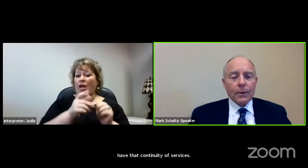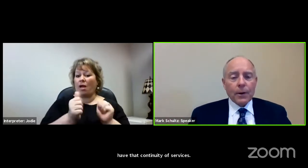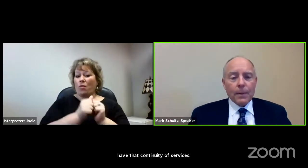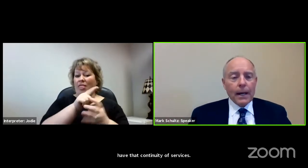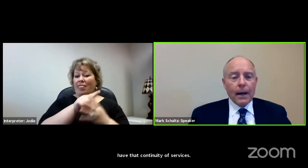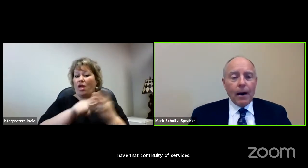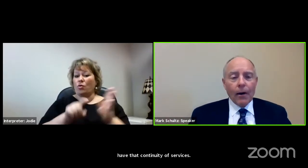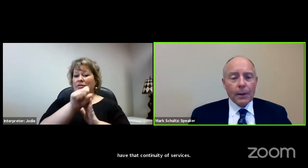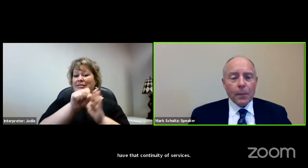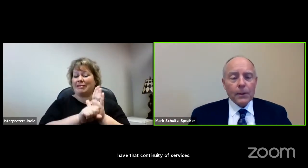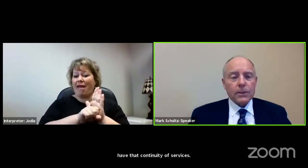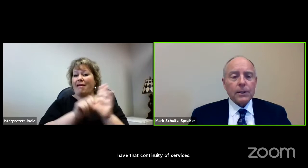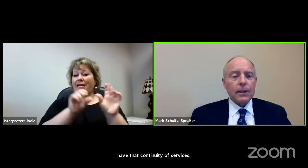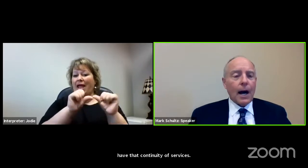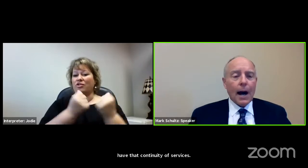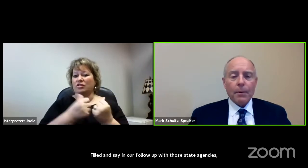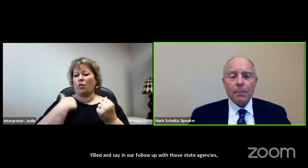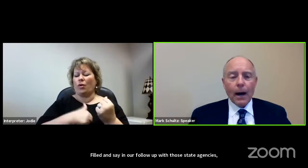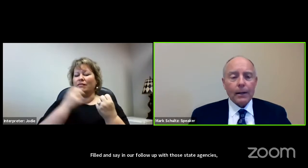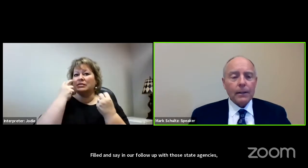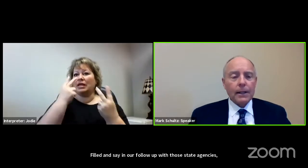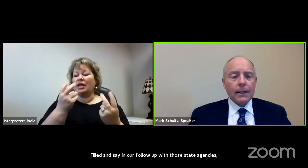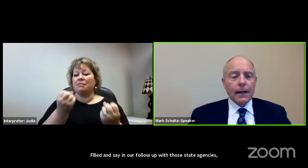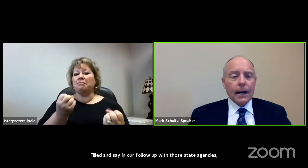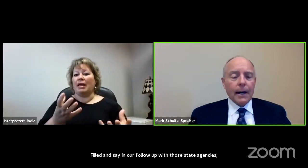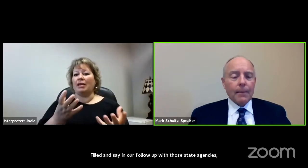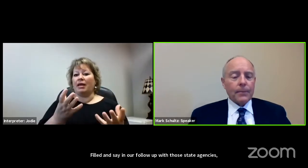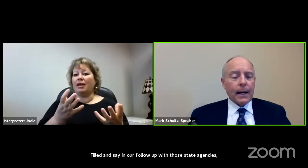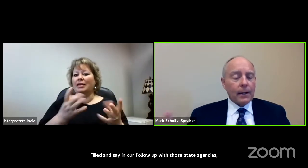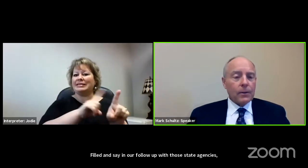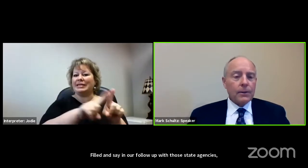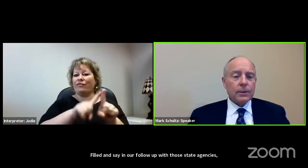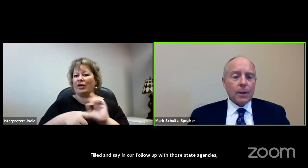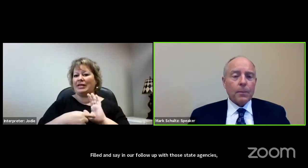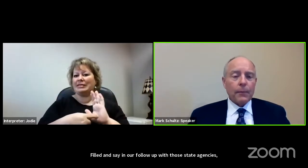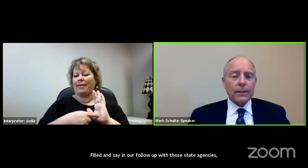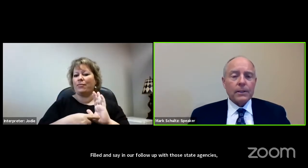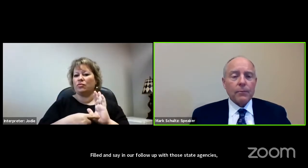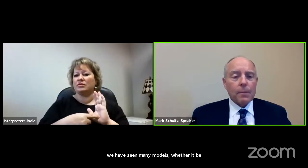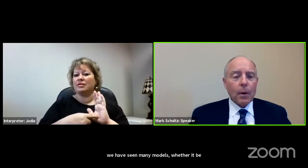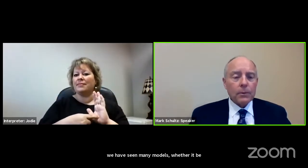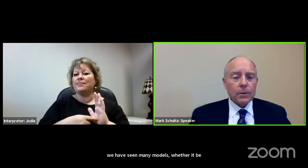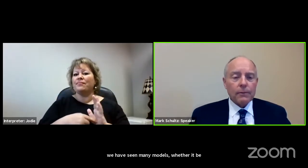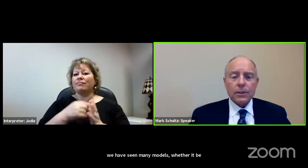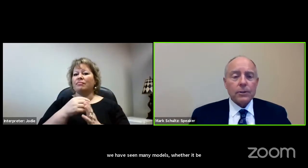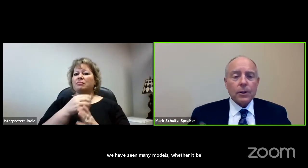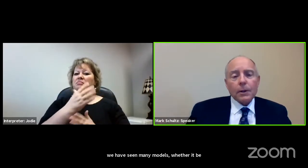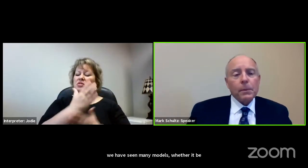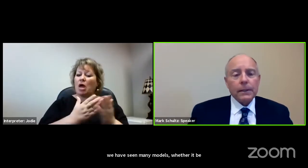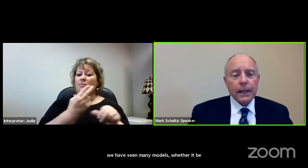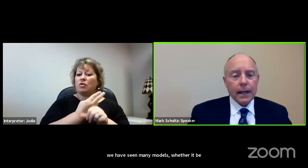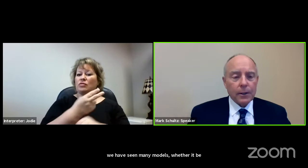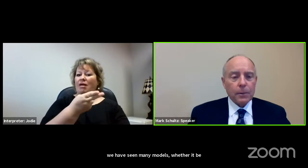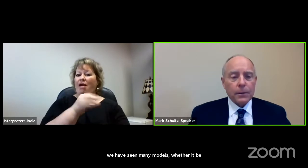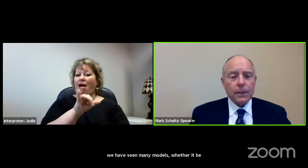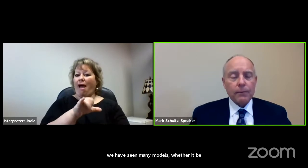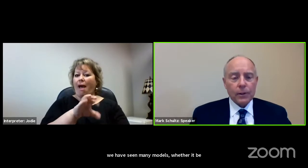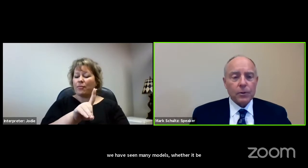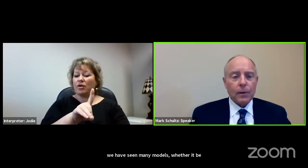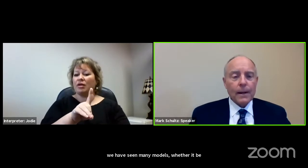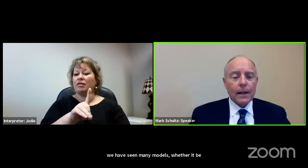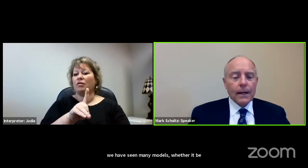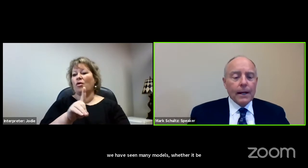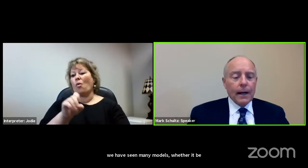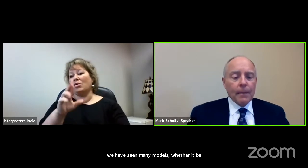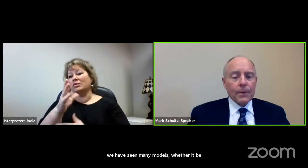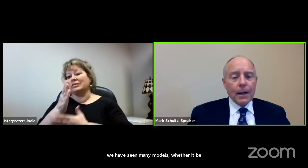whether it be all-in-person, a hybrid model that includes some provision of remote services are completely 100%